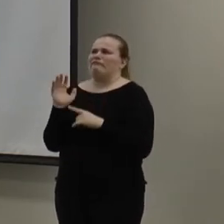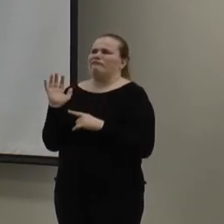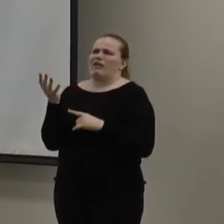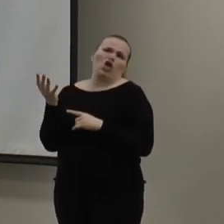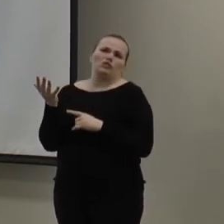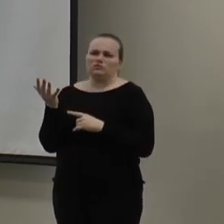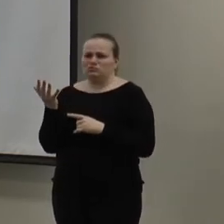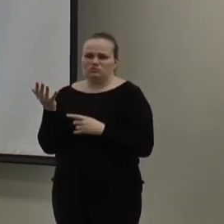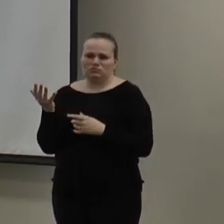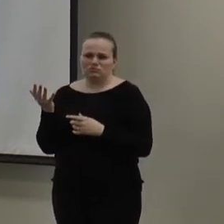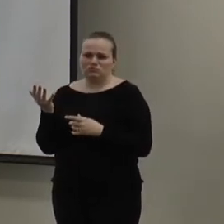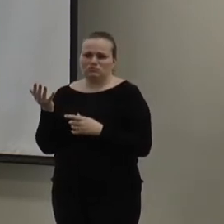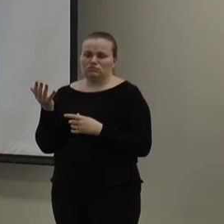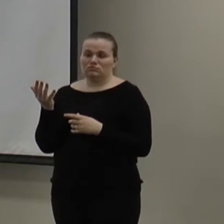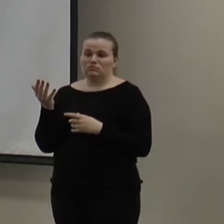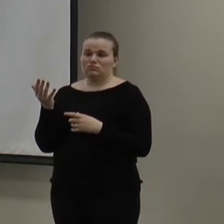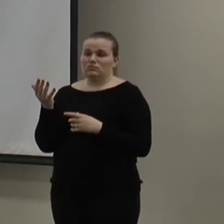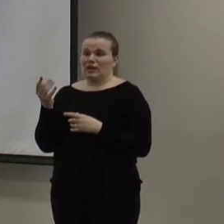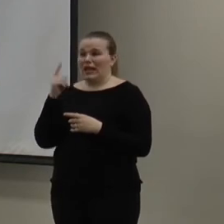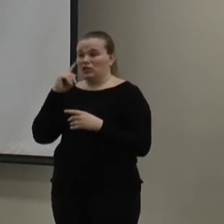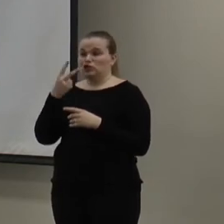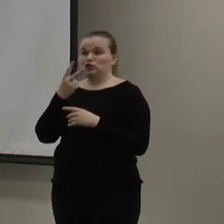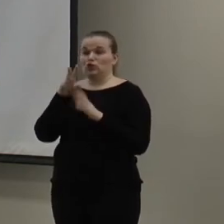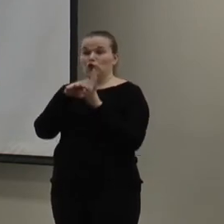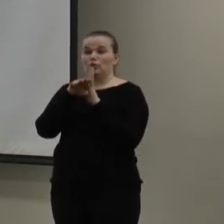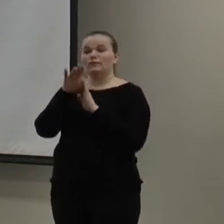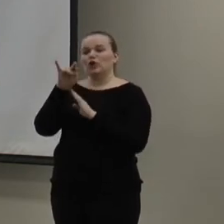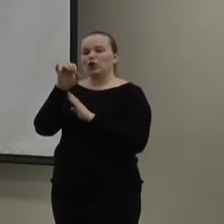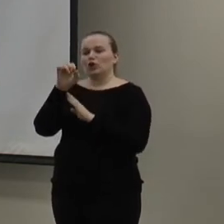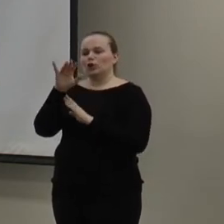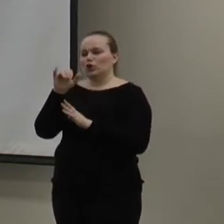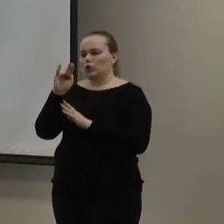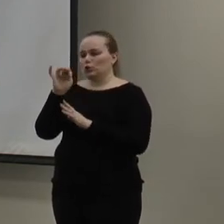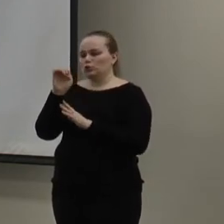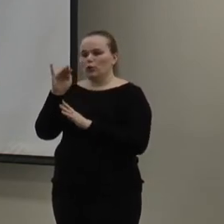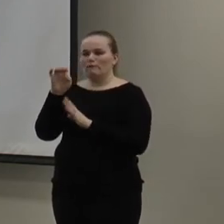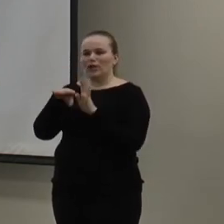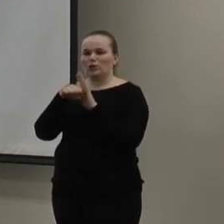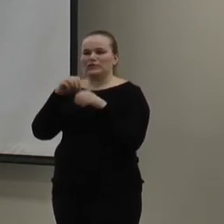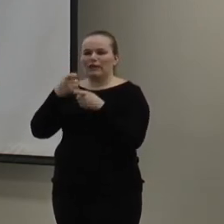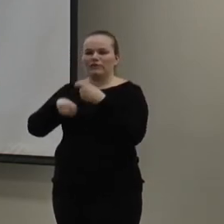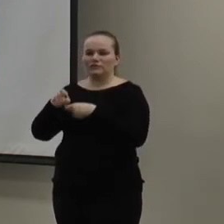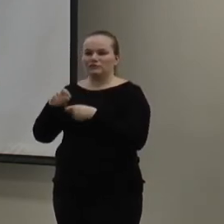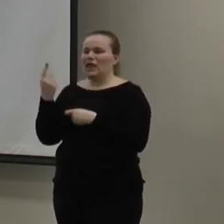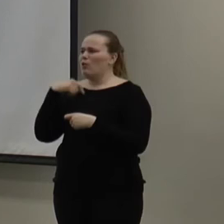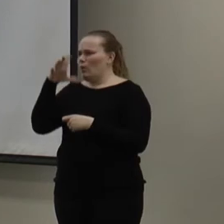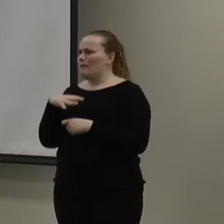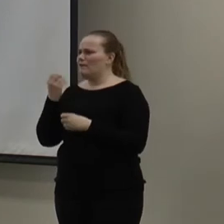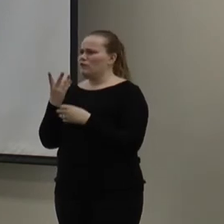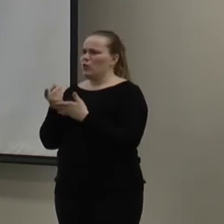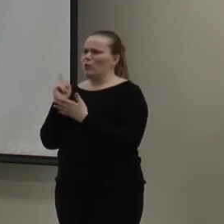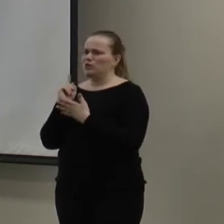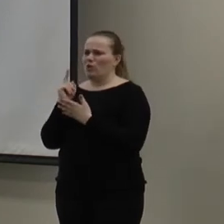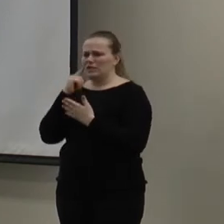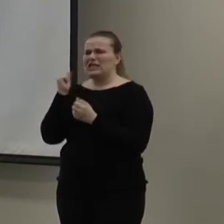at a hardware store, and there's lots of YouTube videos to help you walk through fixing that. And I even had a gentleman a couple weeks ago say,